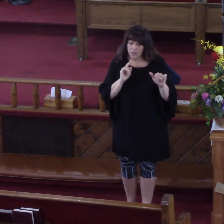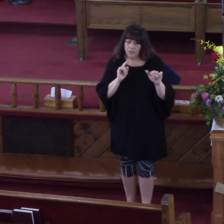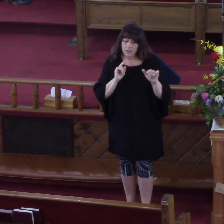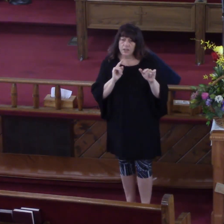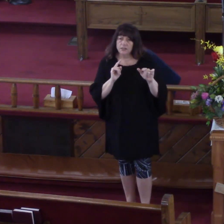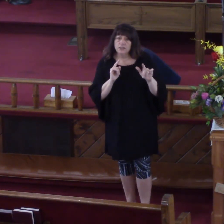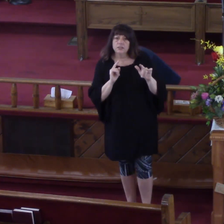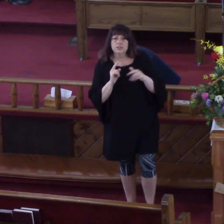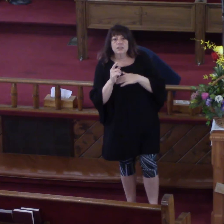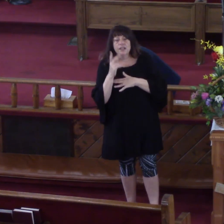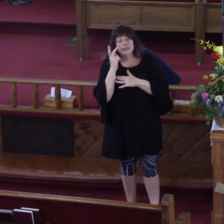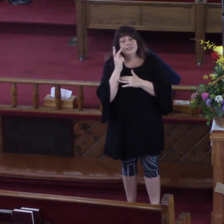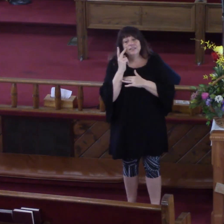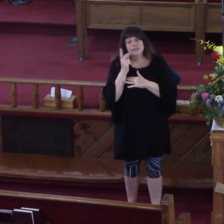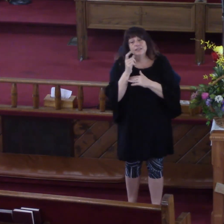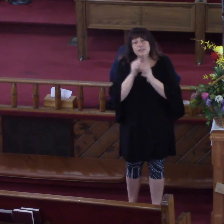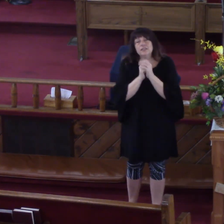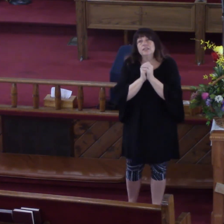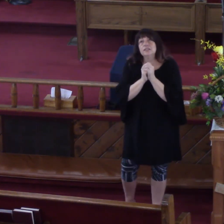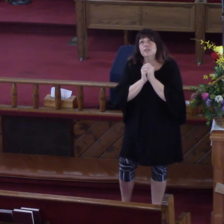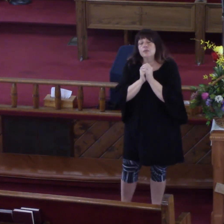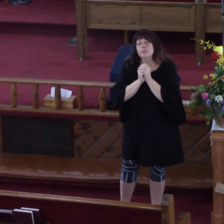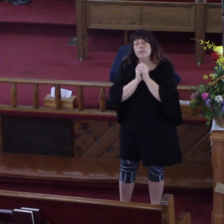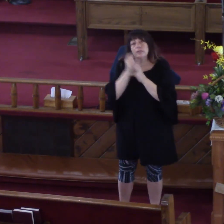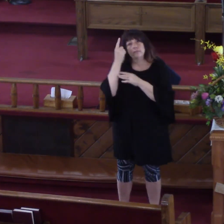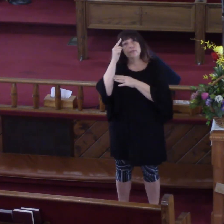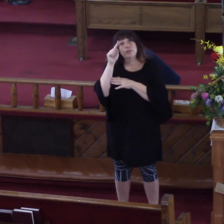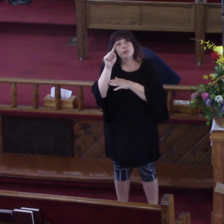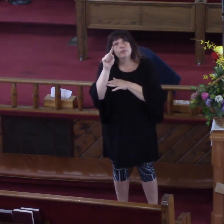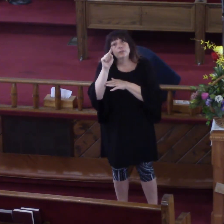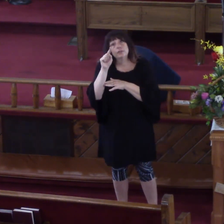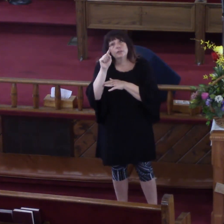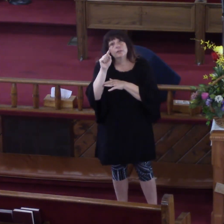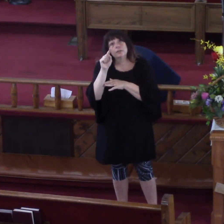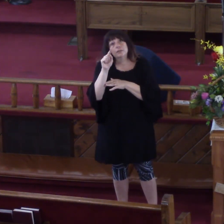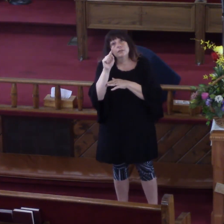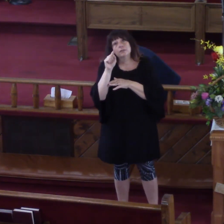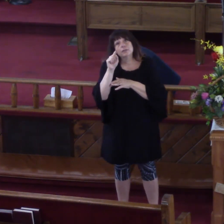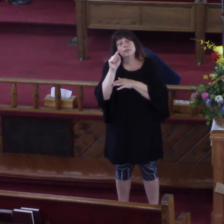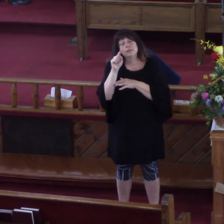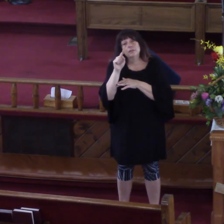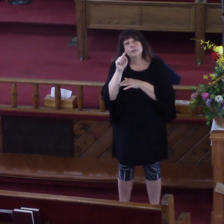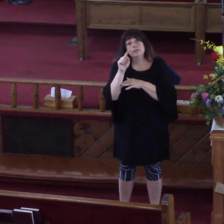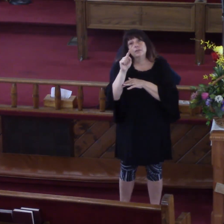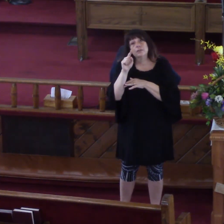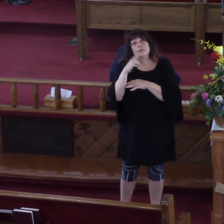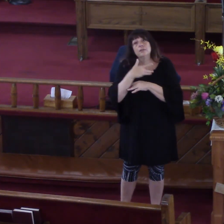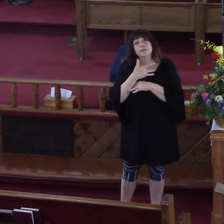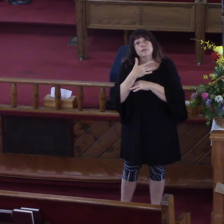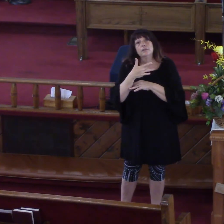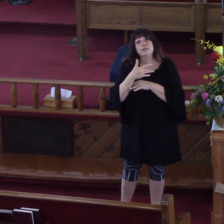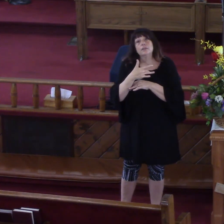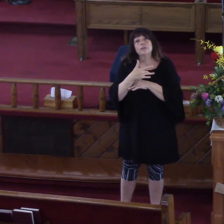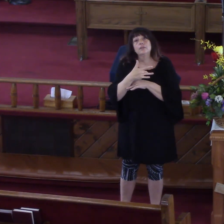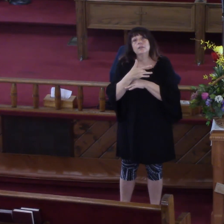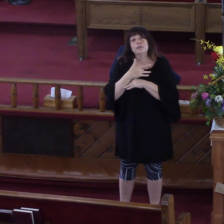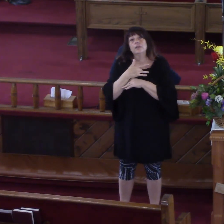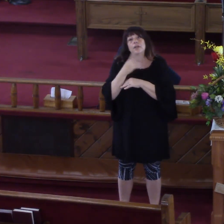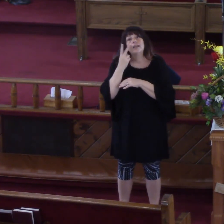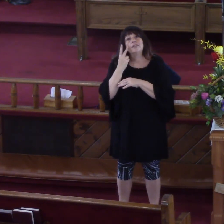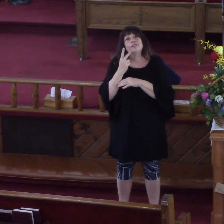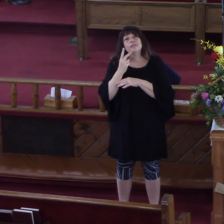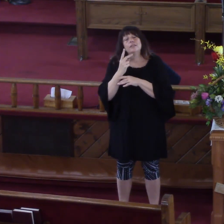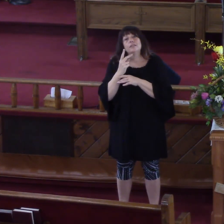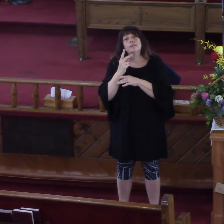See, I prayed for years and I still saw no change.